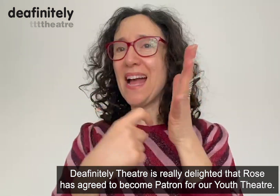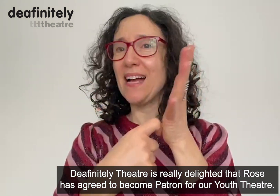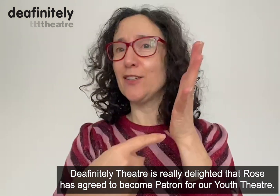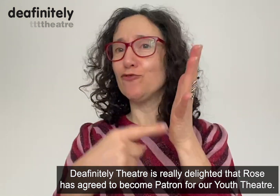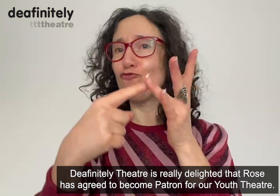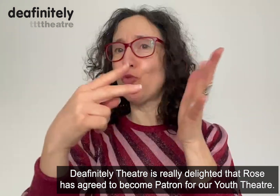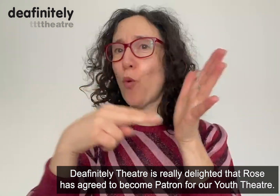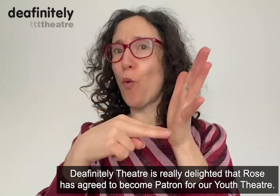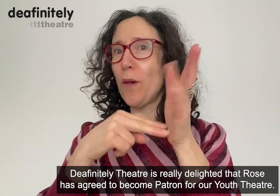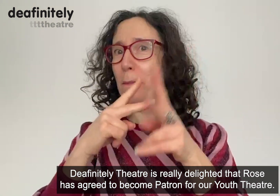theatre.